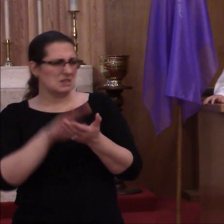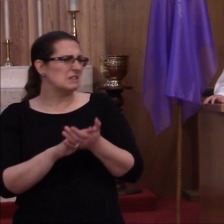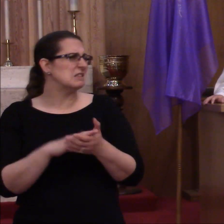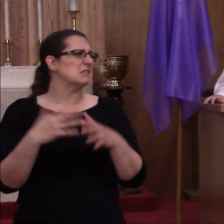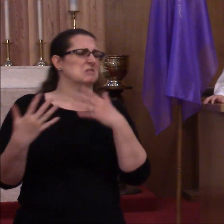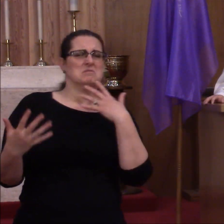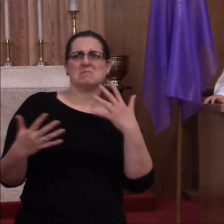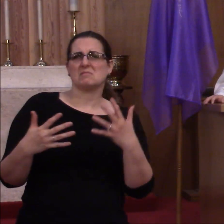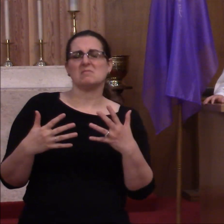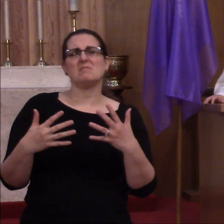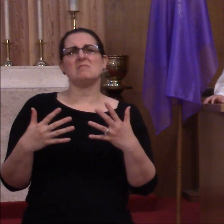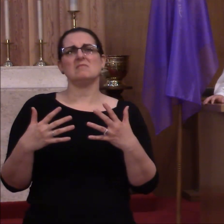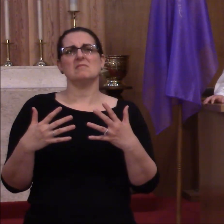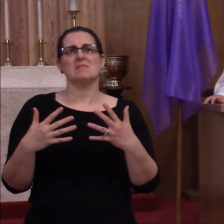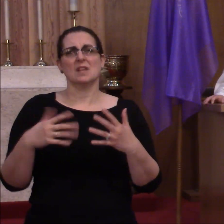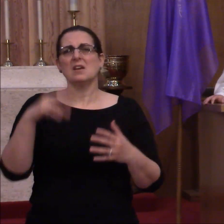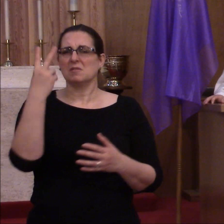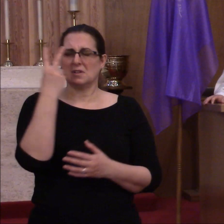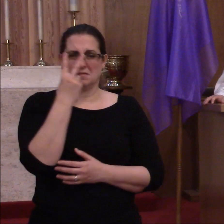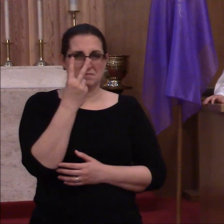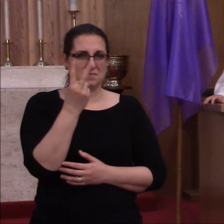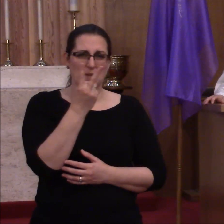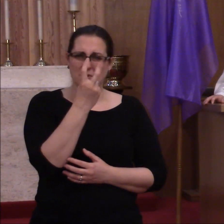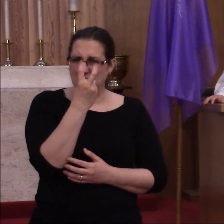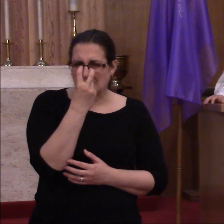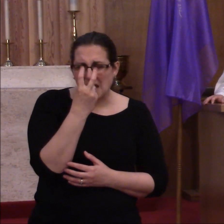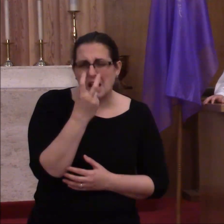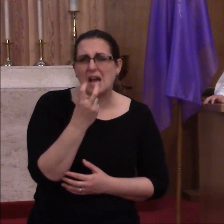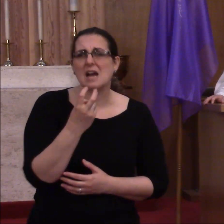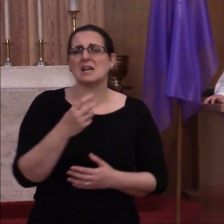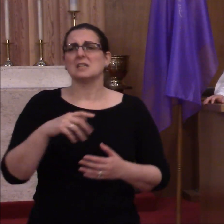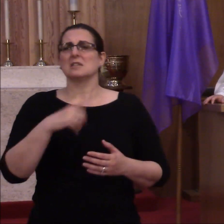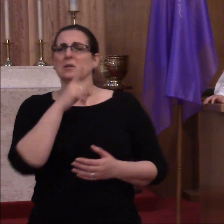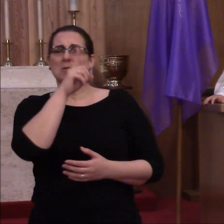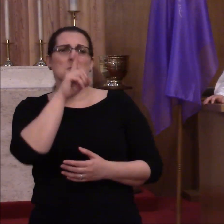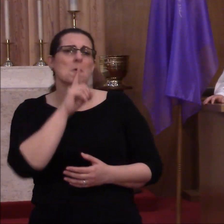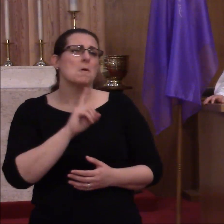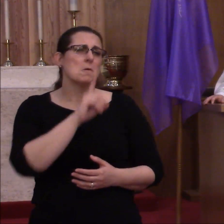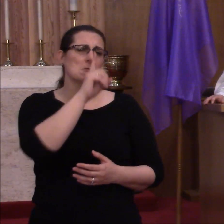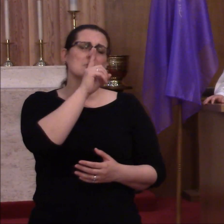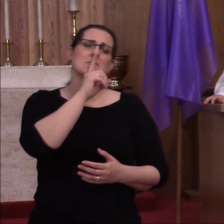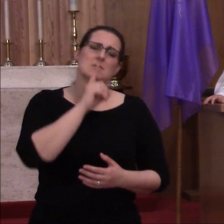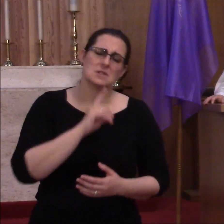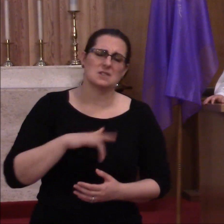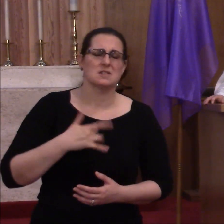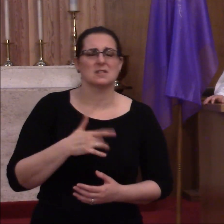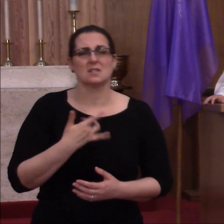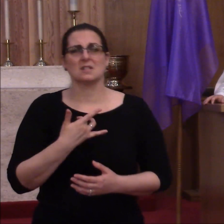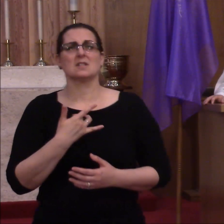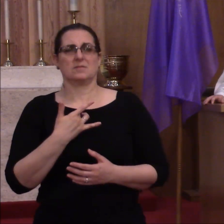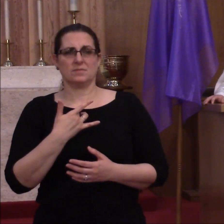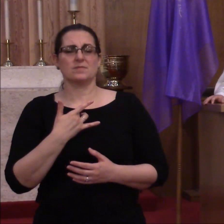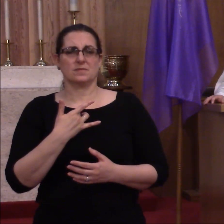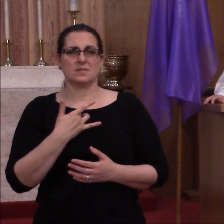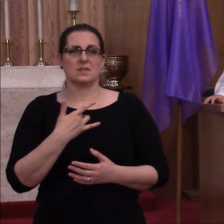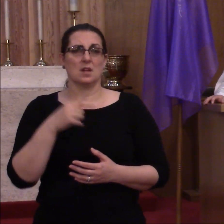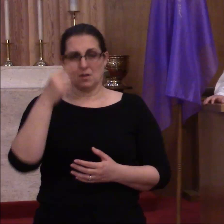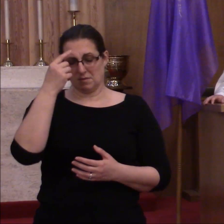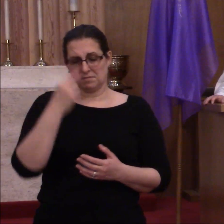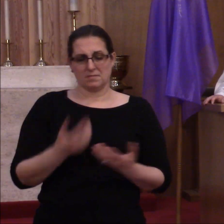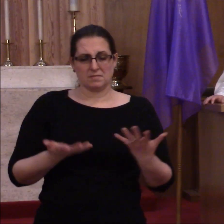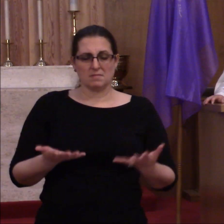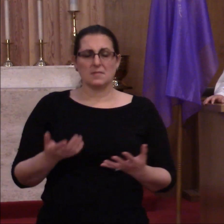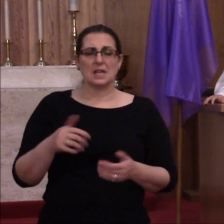It's an easy time for doubt and despair and loneliness to creep in as we endure the wilderness of this life.